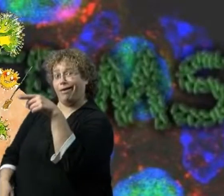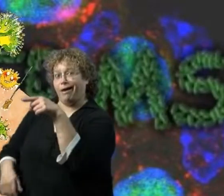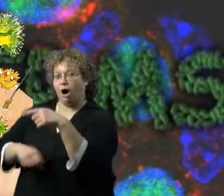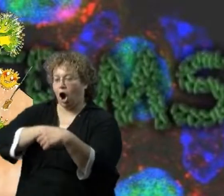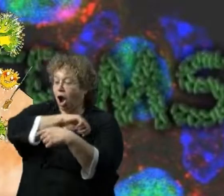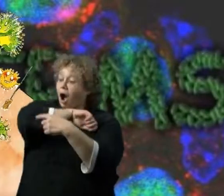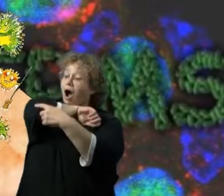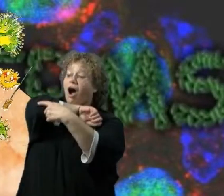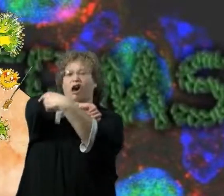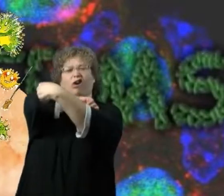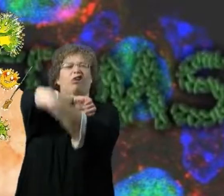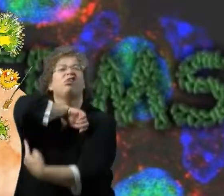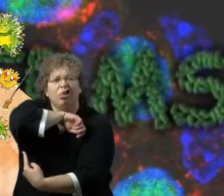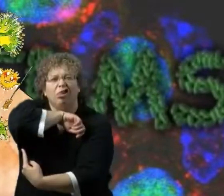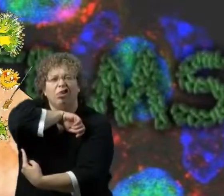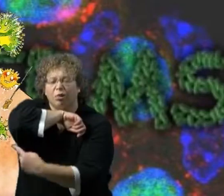His elbows cut